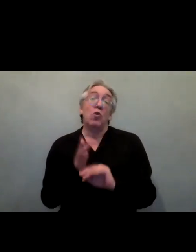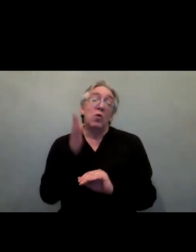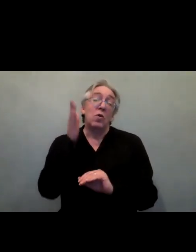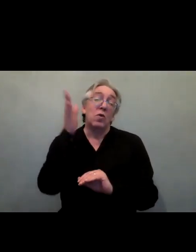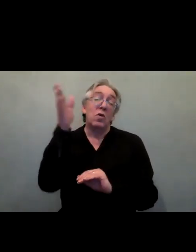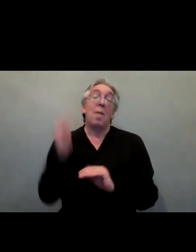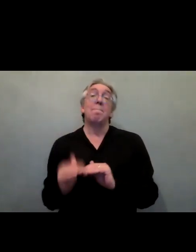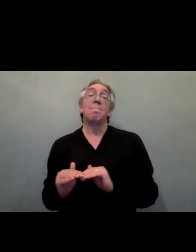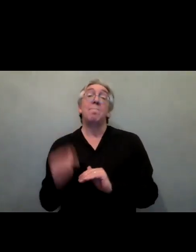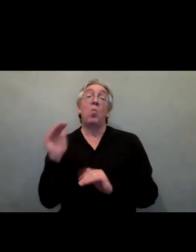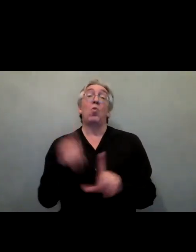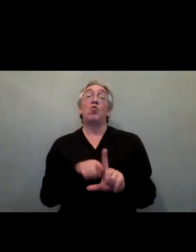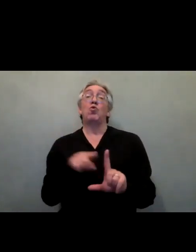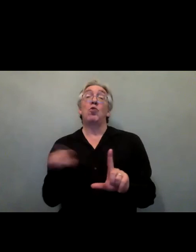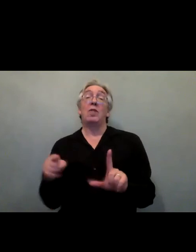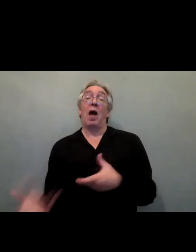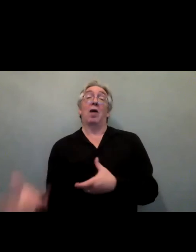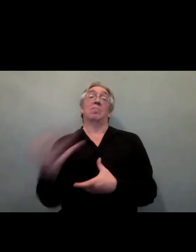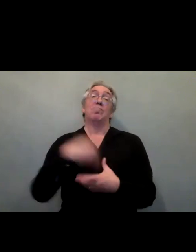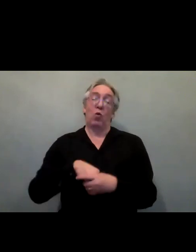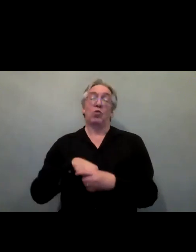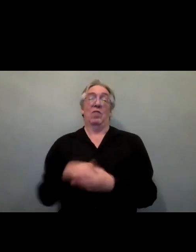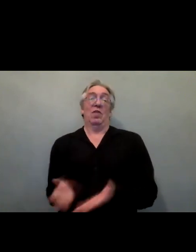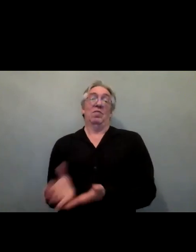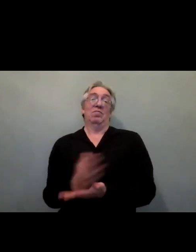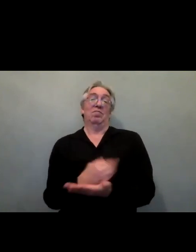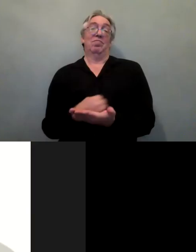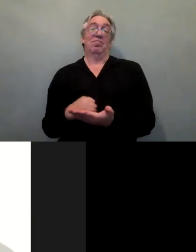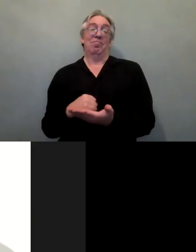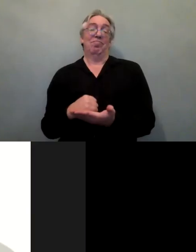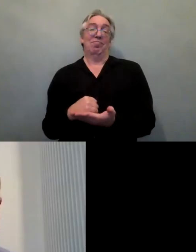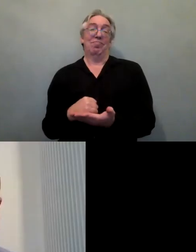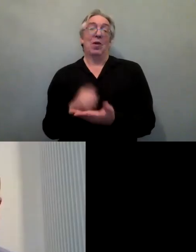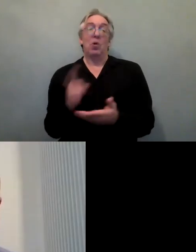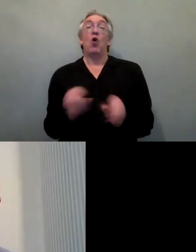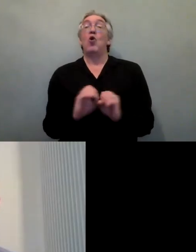so that no one is left behind. So I'll stop there and thank you.